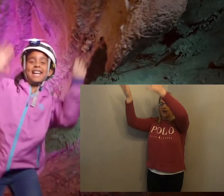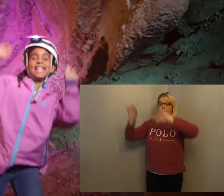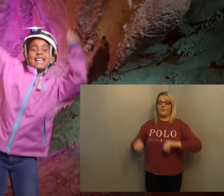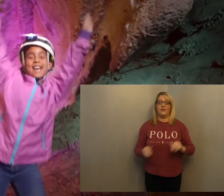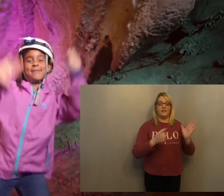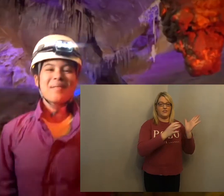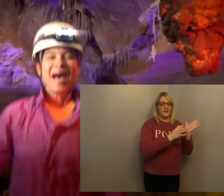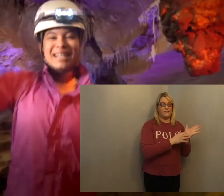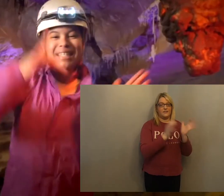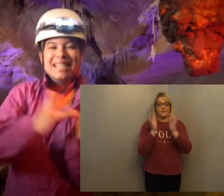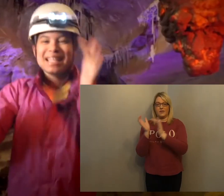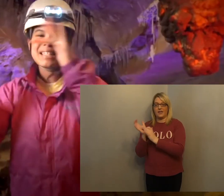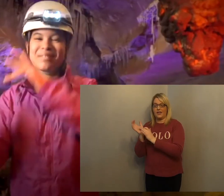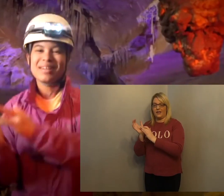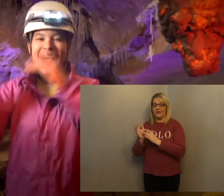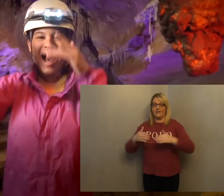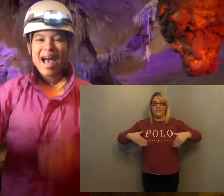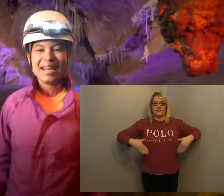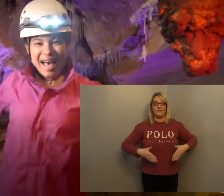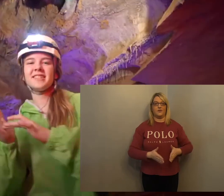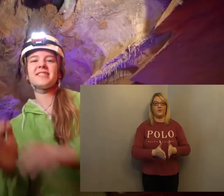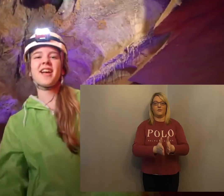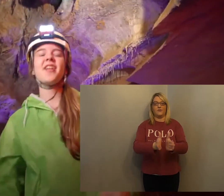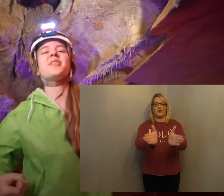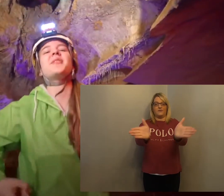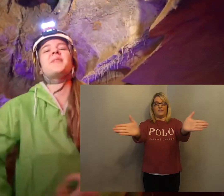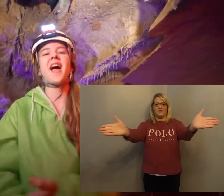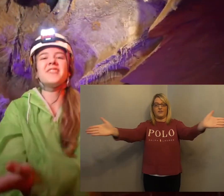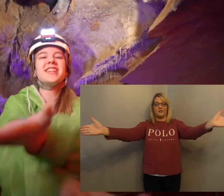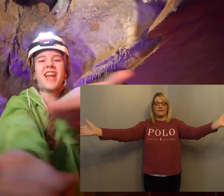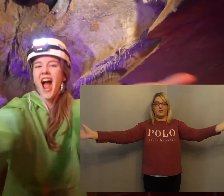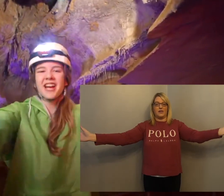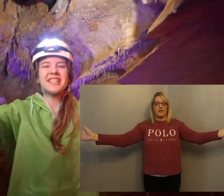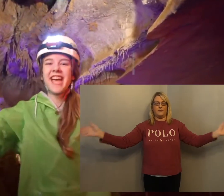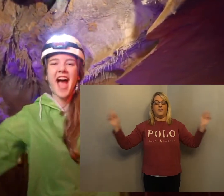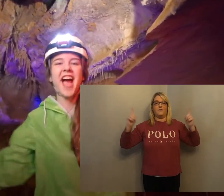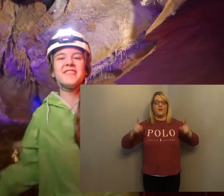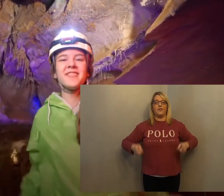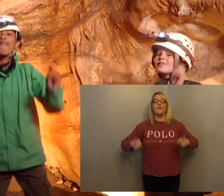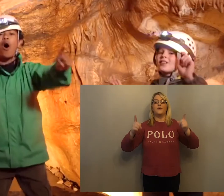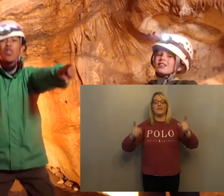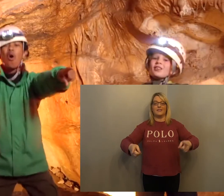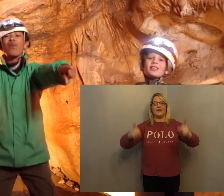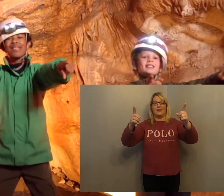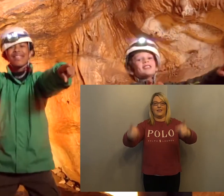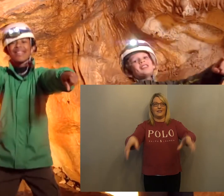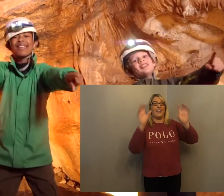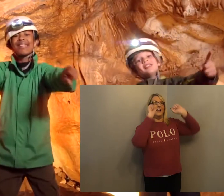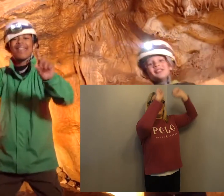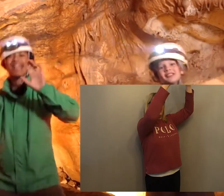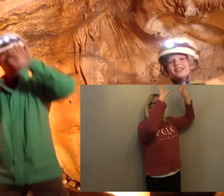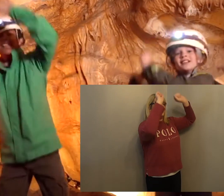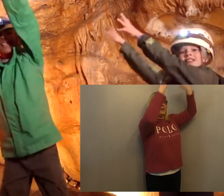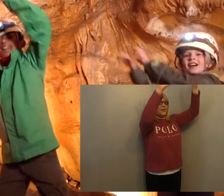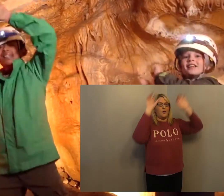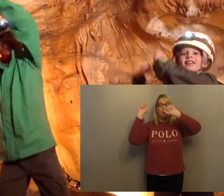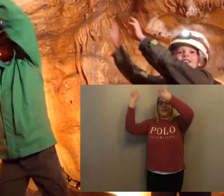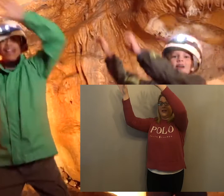it up. Jesus will guide us through every dark time. Follow his lead and light it up,